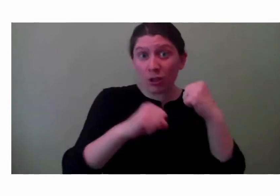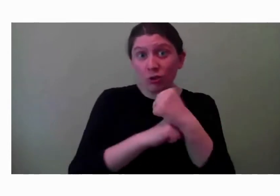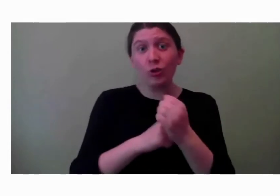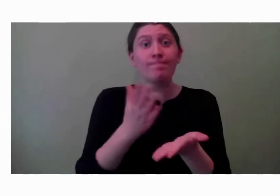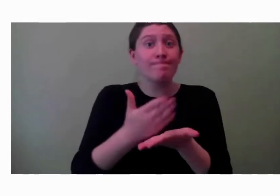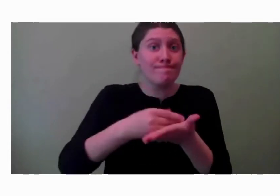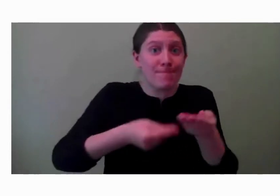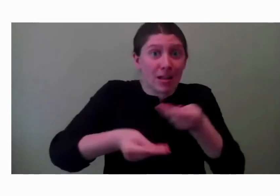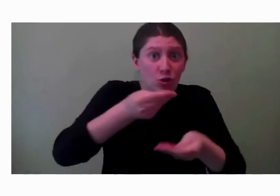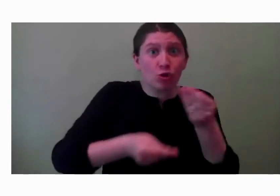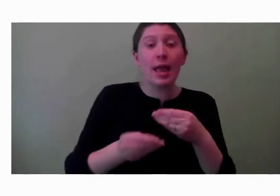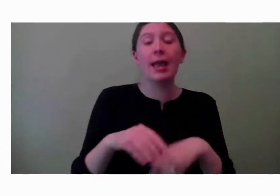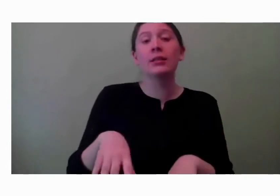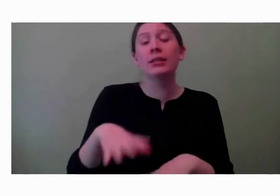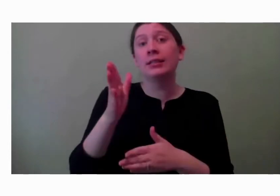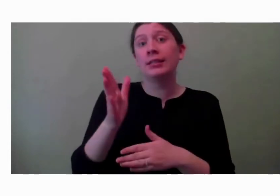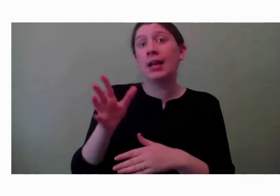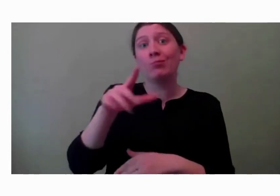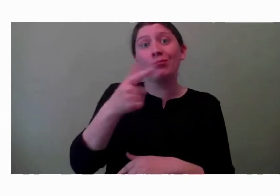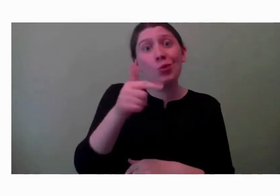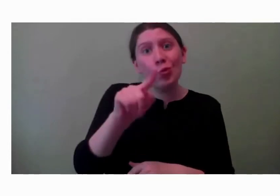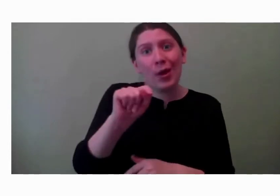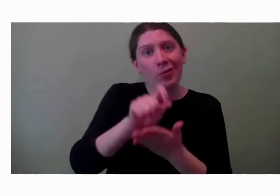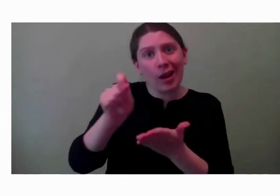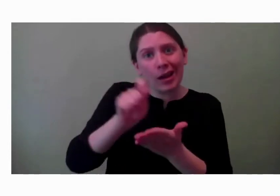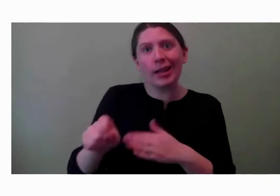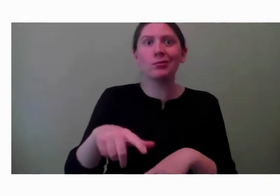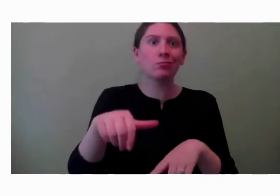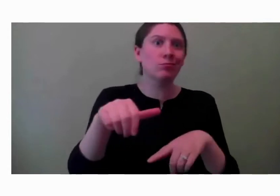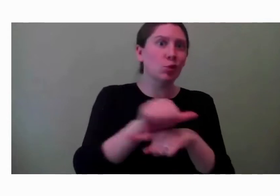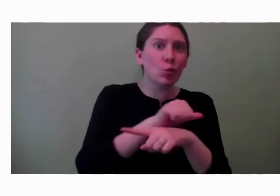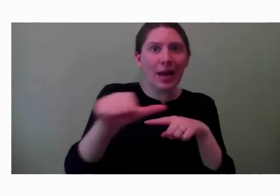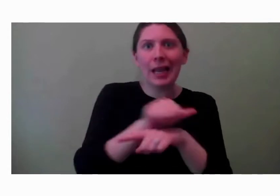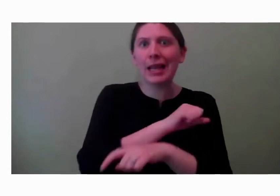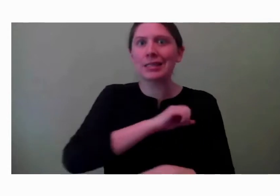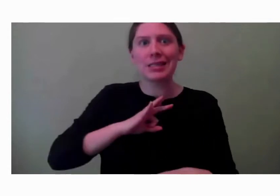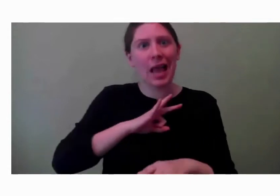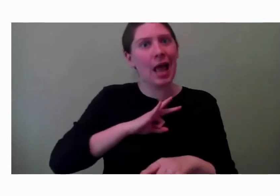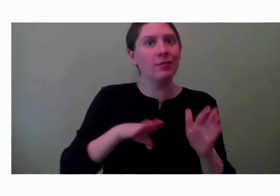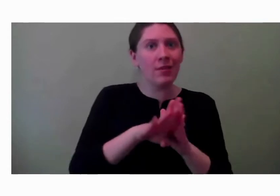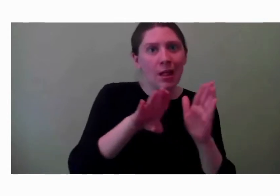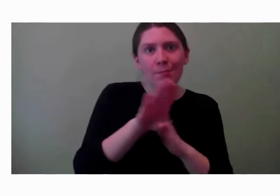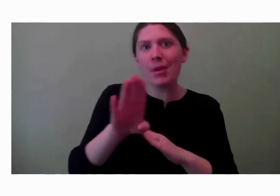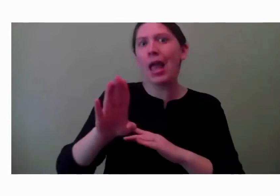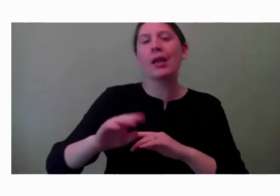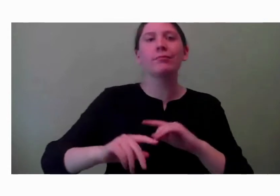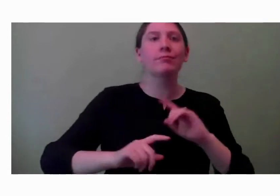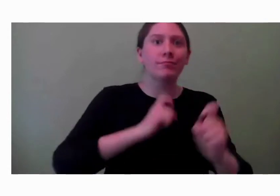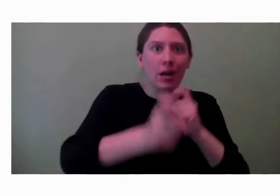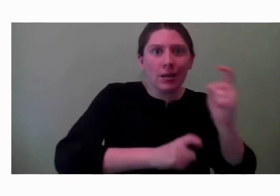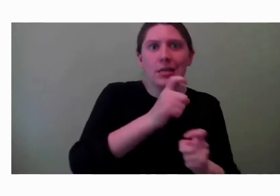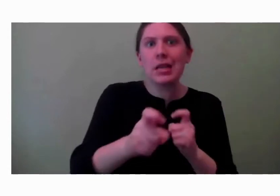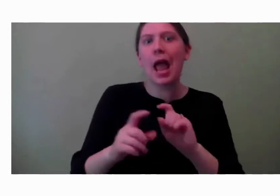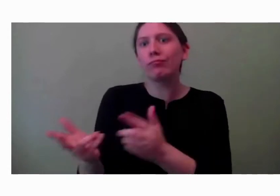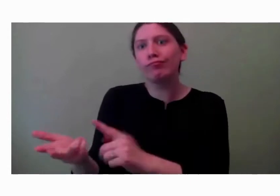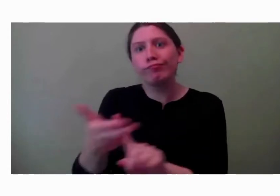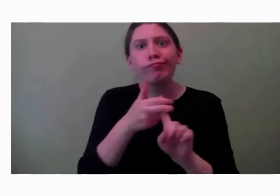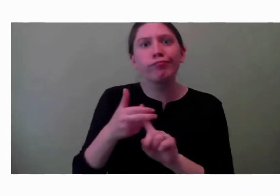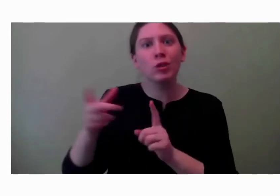programming, staffing, training, staff development, fundraising, donor stewardship, marketing, relationship